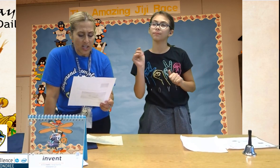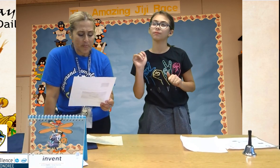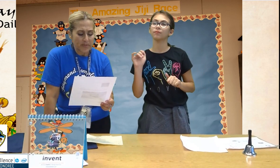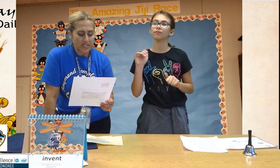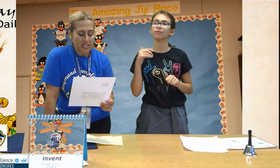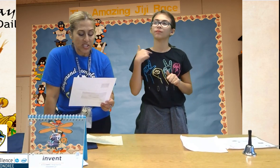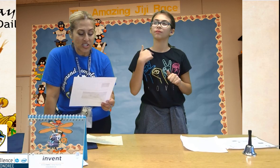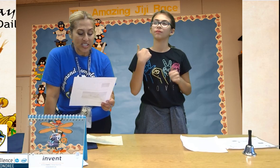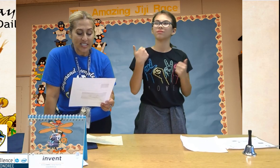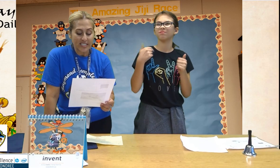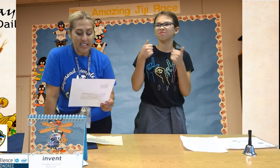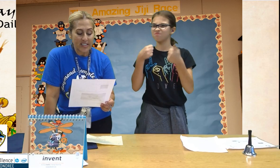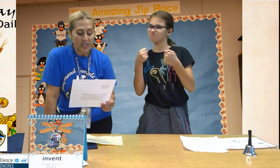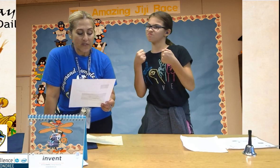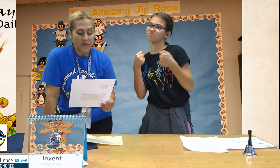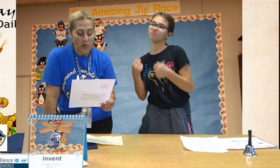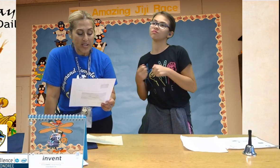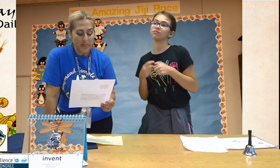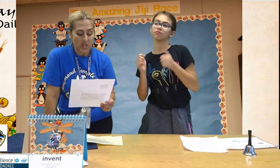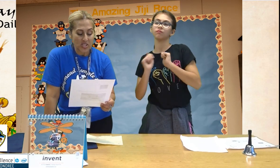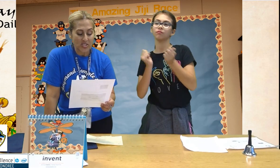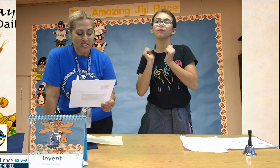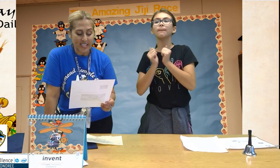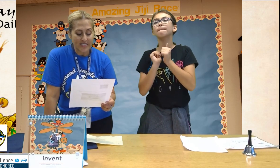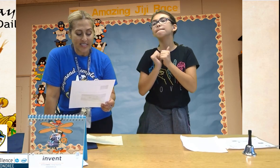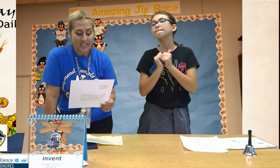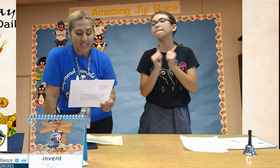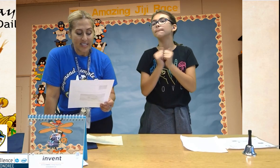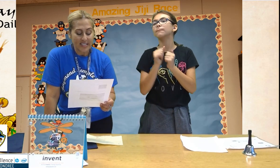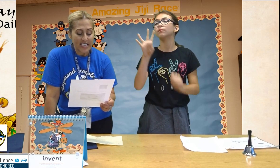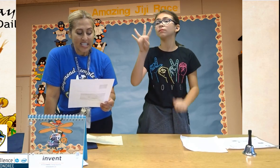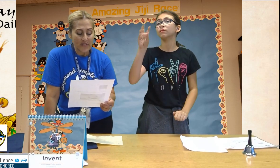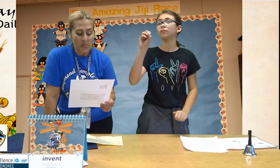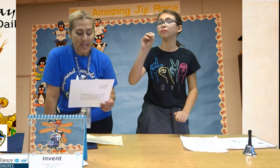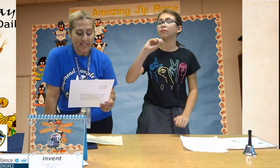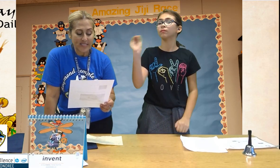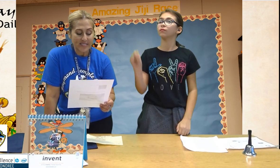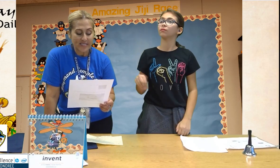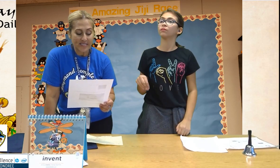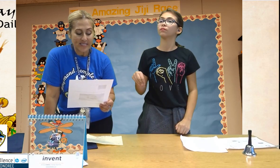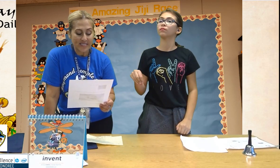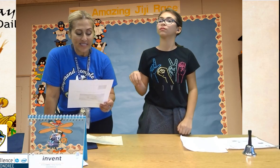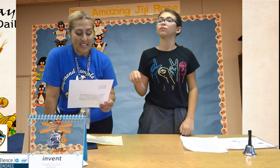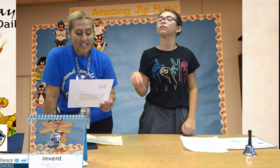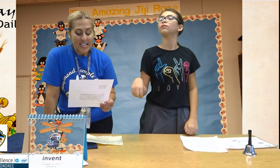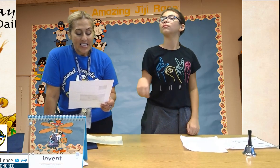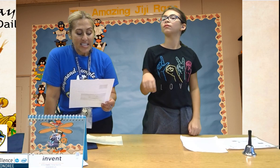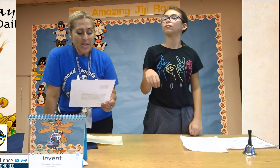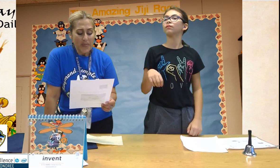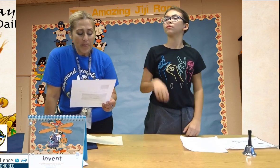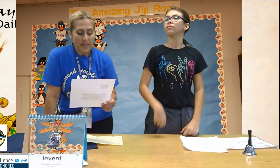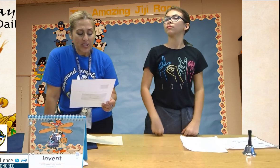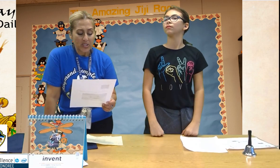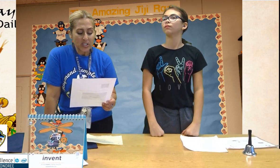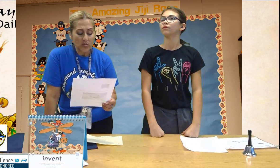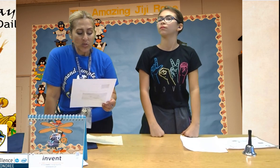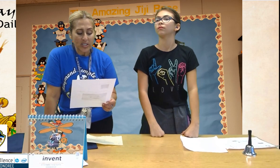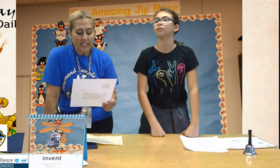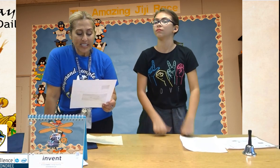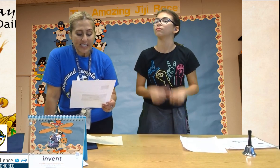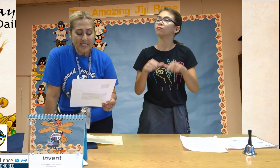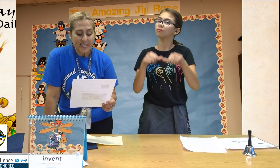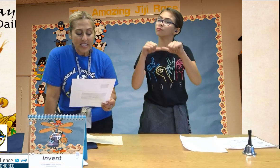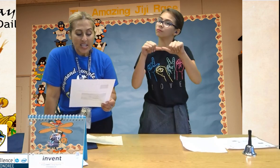competition in the 40 percent leg of the race. Keep up the good